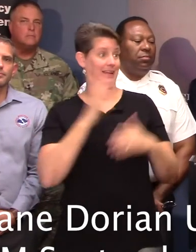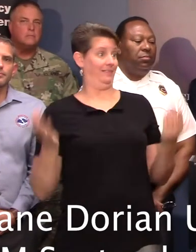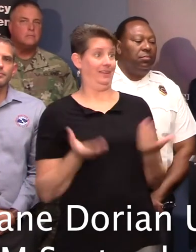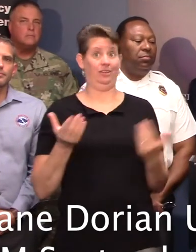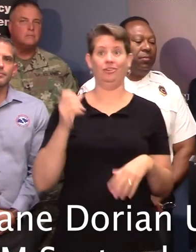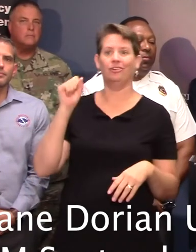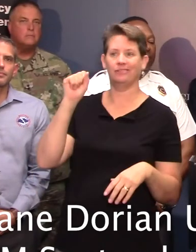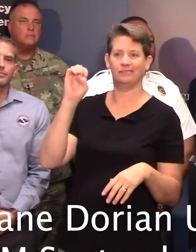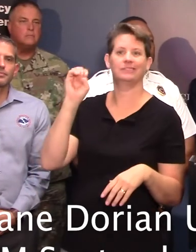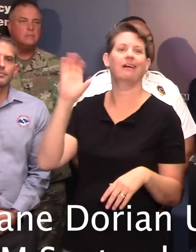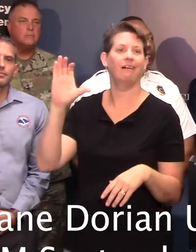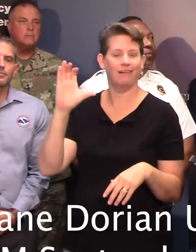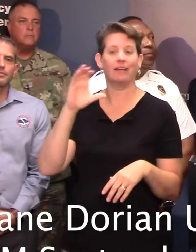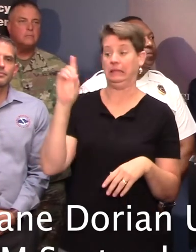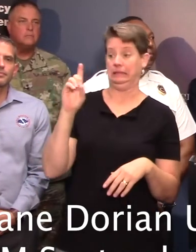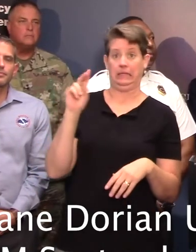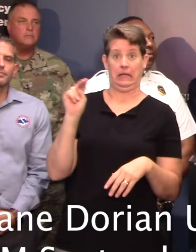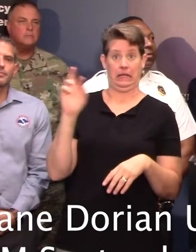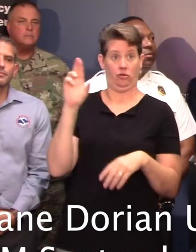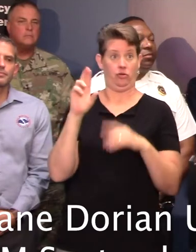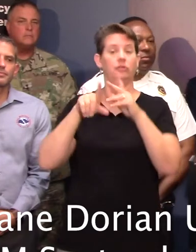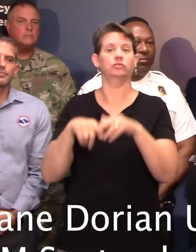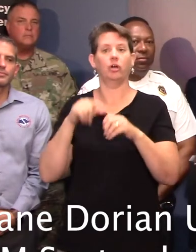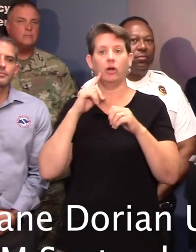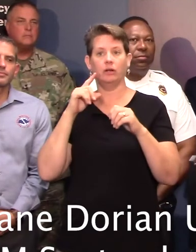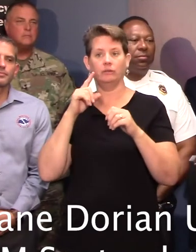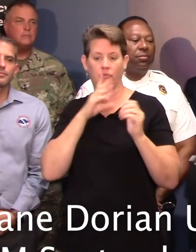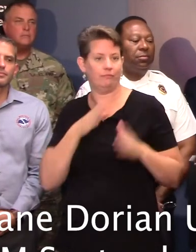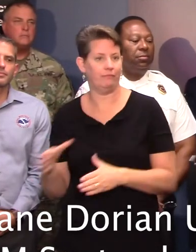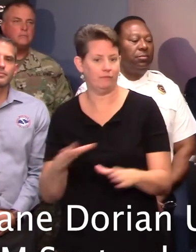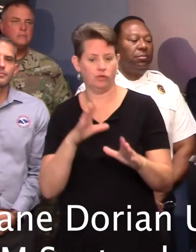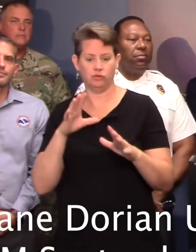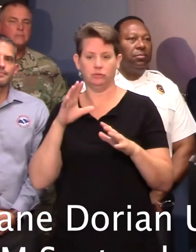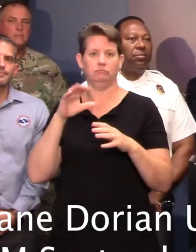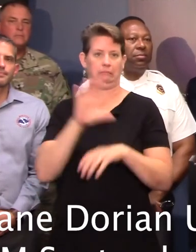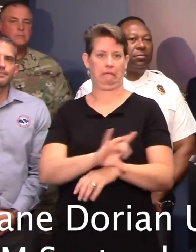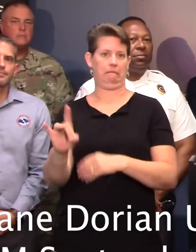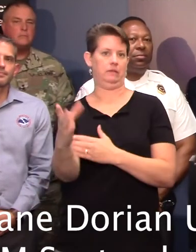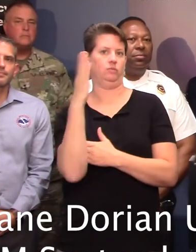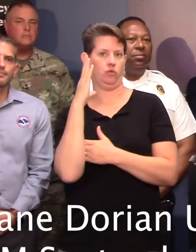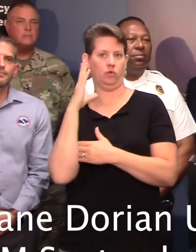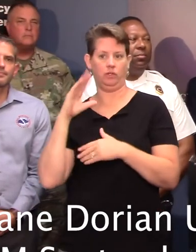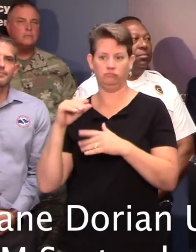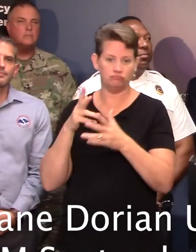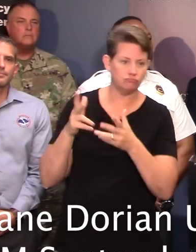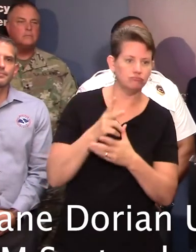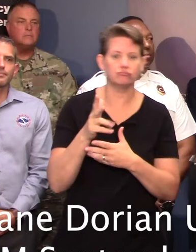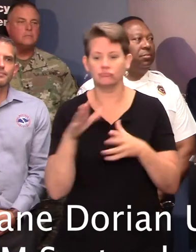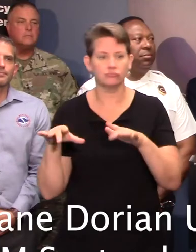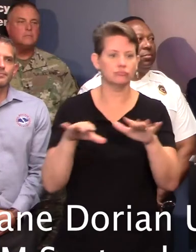SEAOP, and DNR began the river sweeps earlier this morning at 8 o'clock. As of this afternoon,